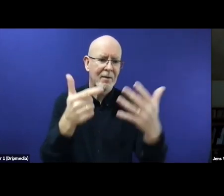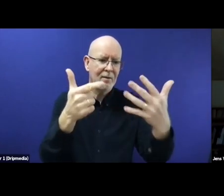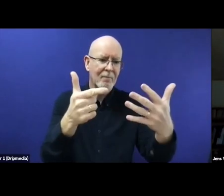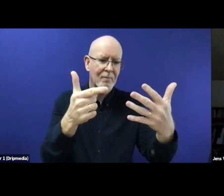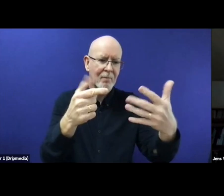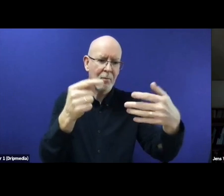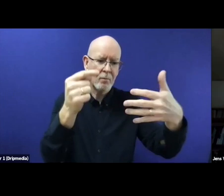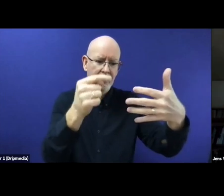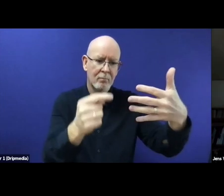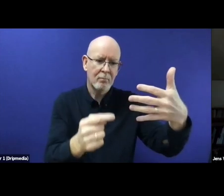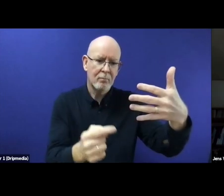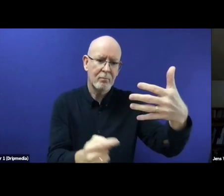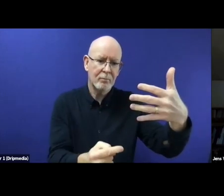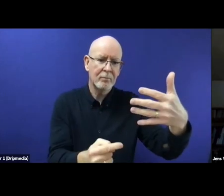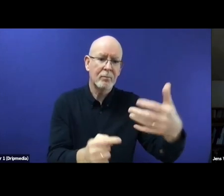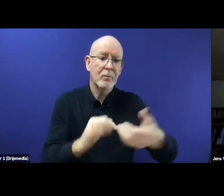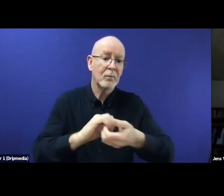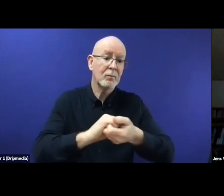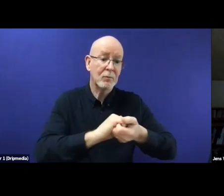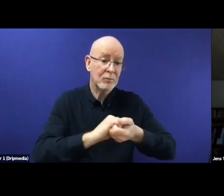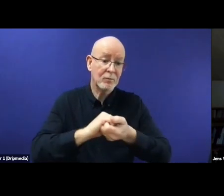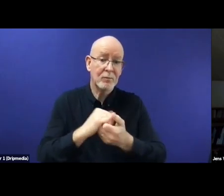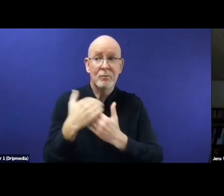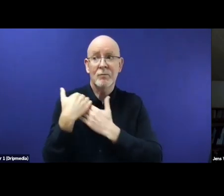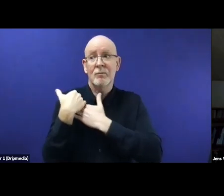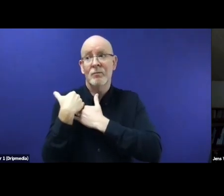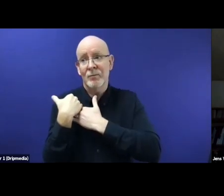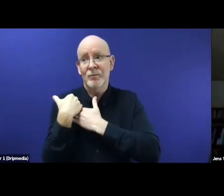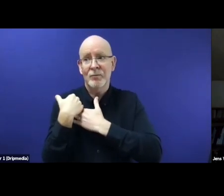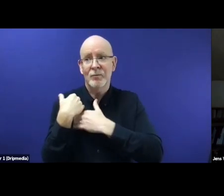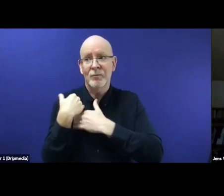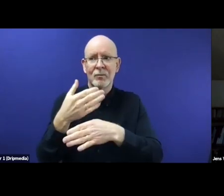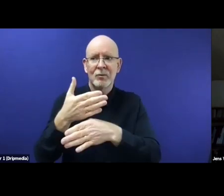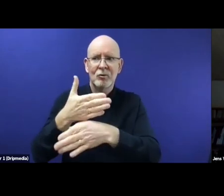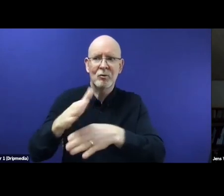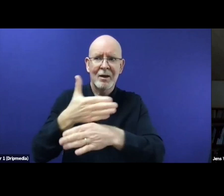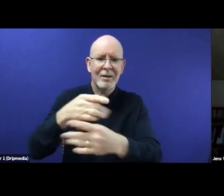the solidarity measures and border control and screening and containment.